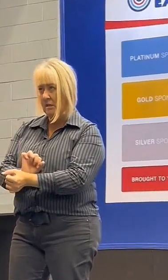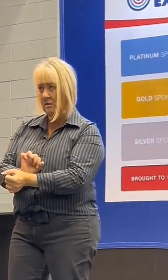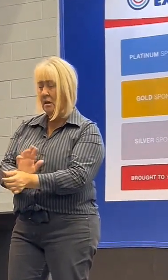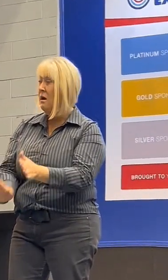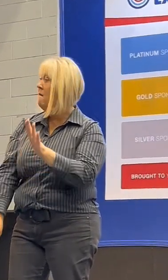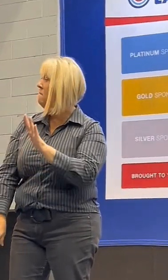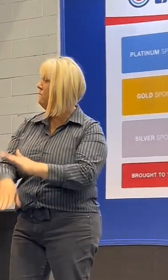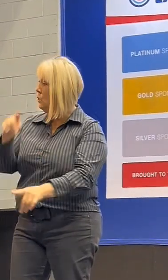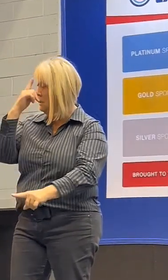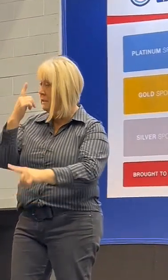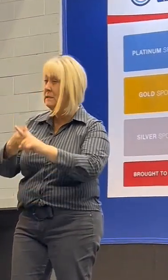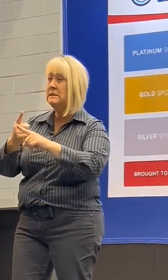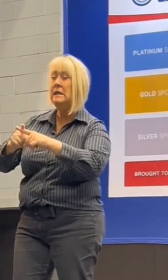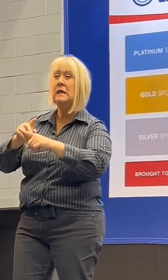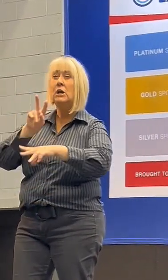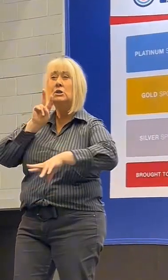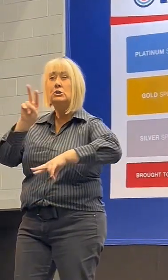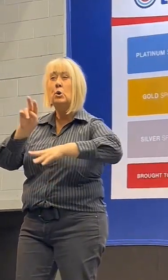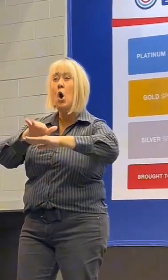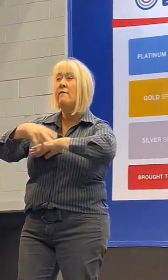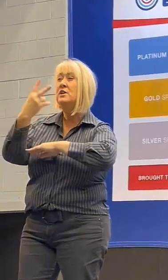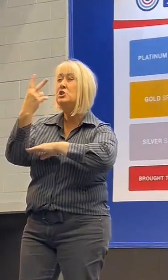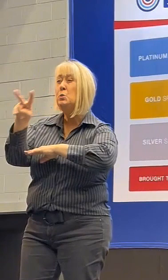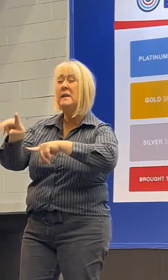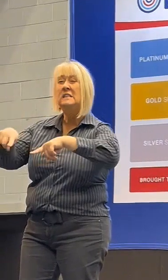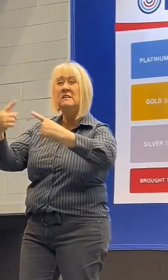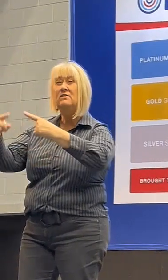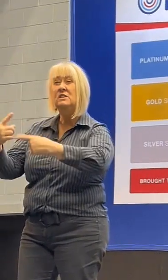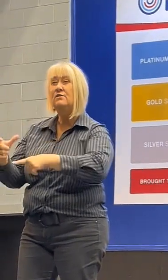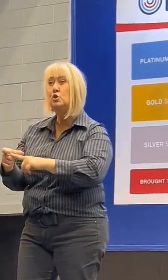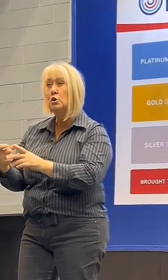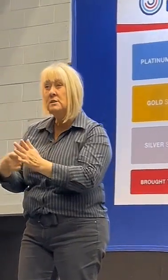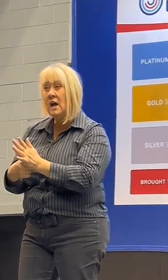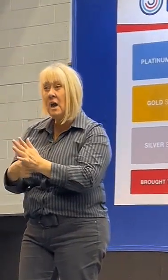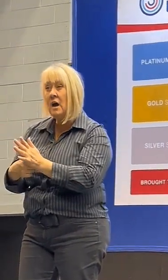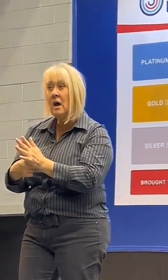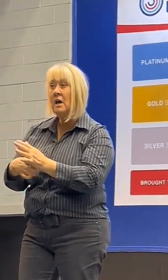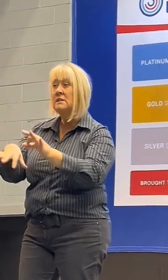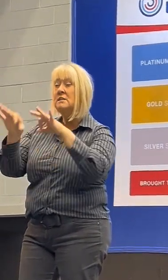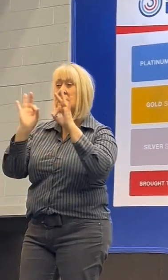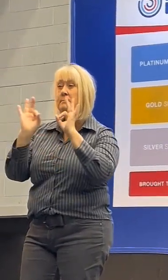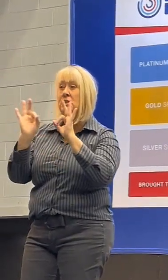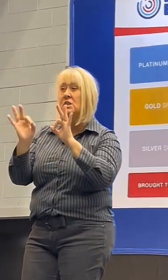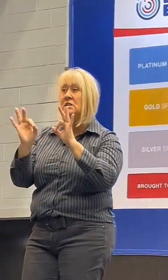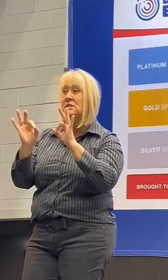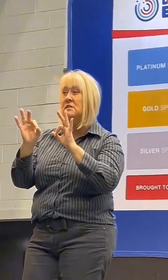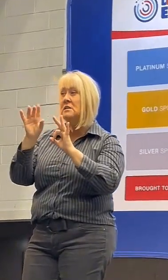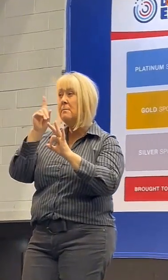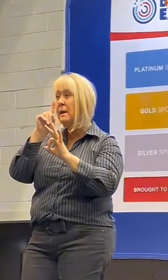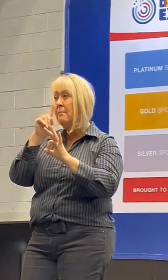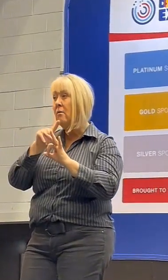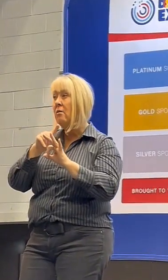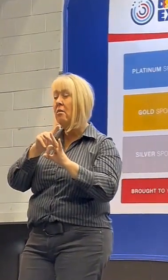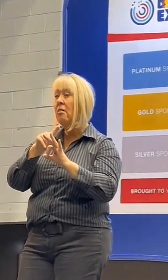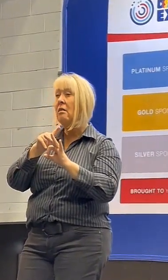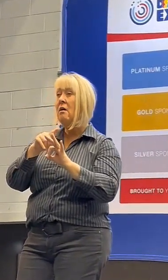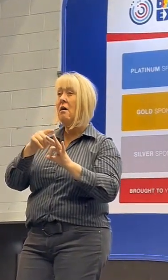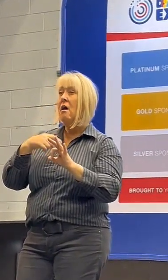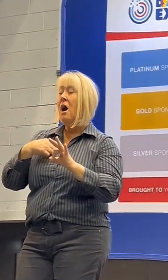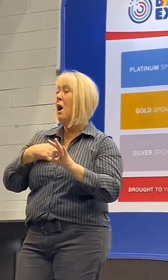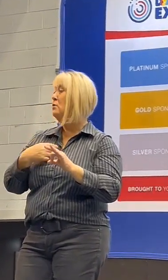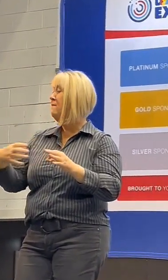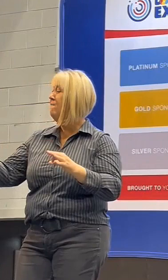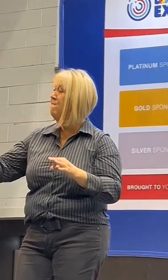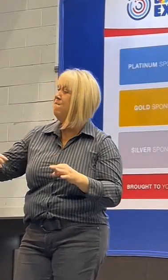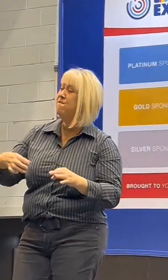saw over 20 different doctors, specialists, and practitioners with no viable answers. I was forced to quit my dream job.